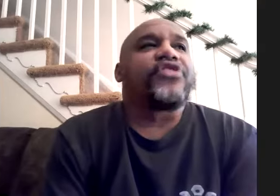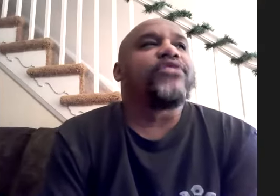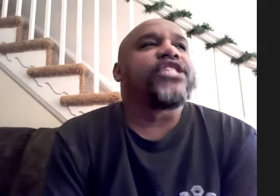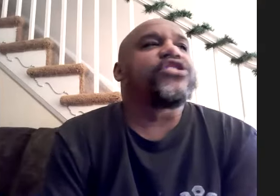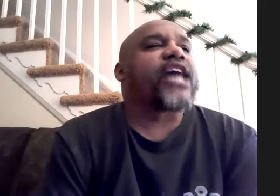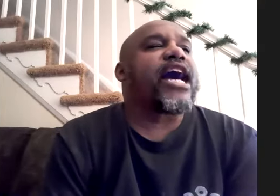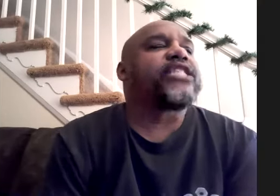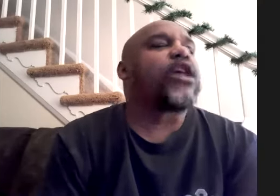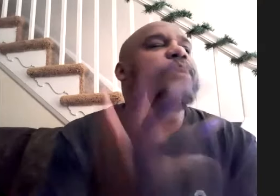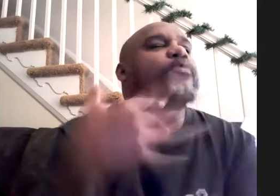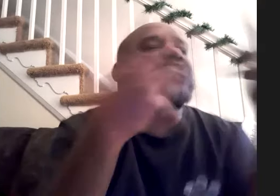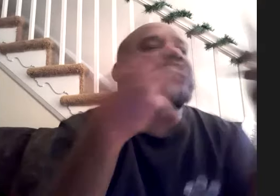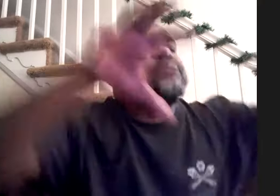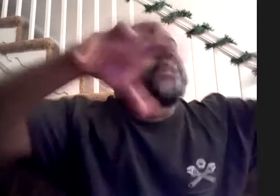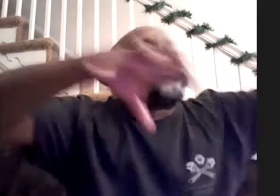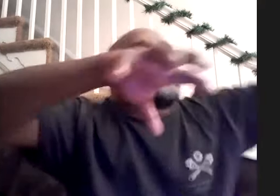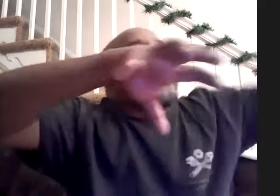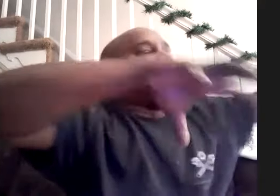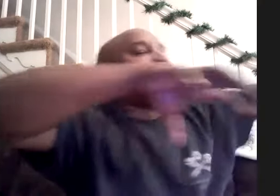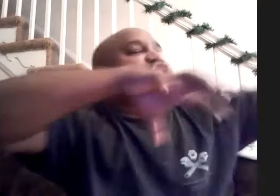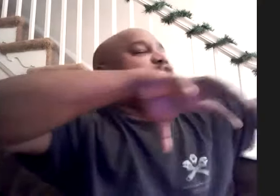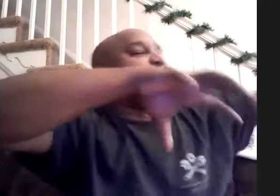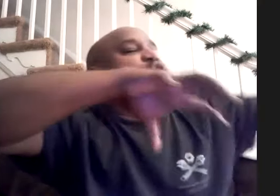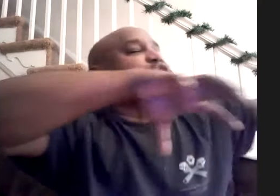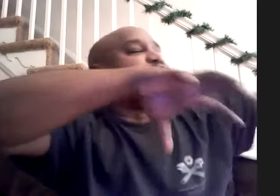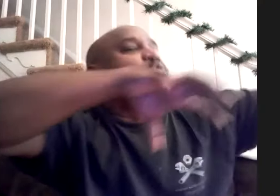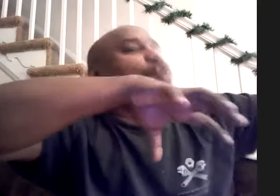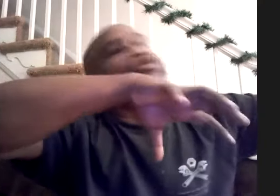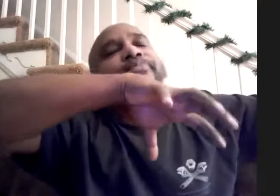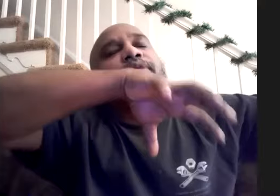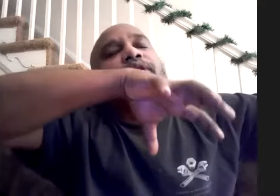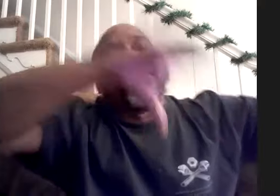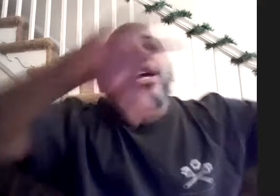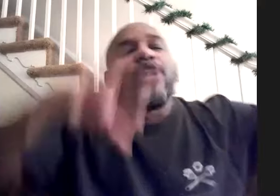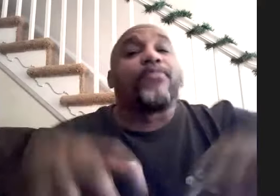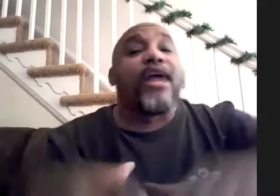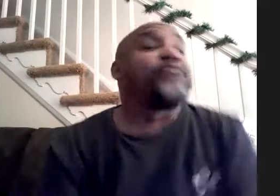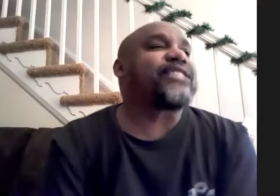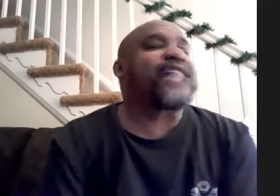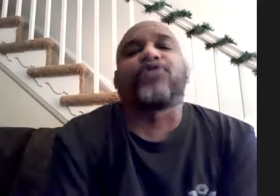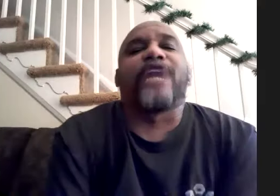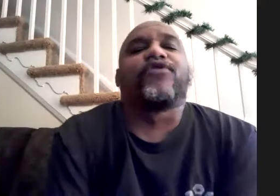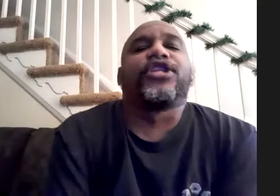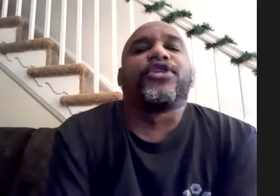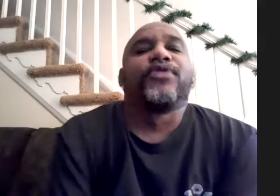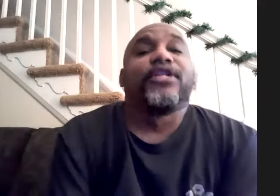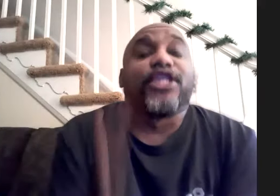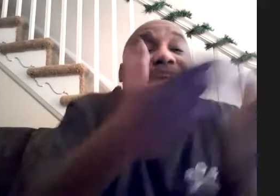thing was interesting i tell people when they meet me from other other parts of the world and then they hear me play i'm like that's what i really do this waiting